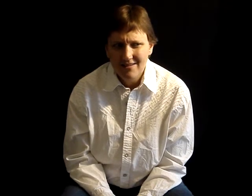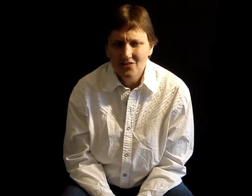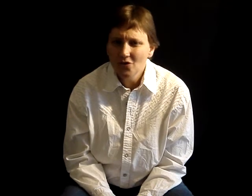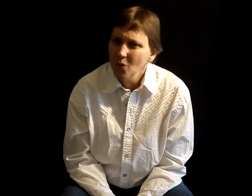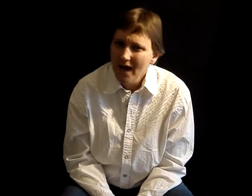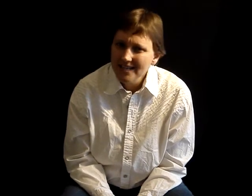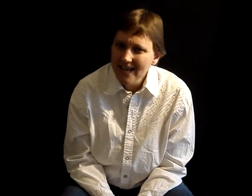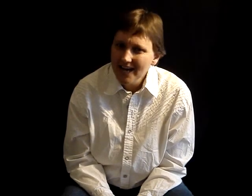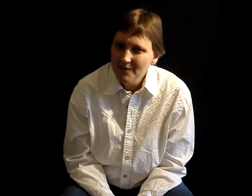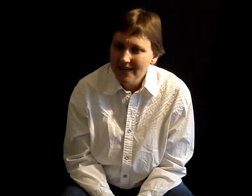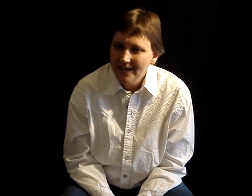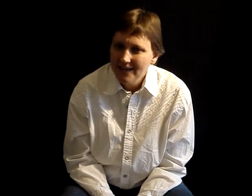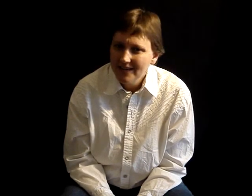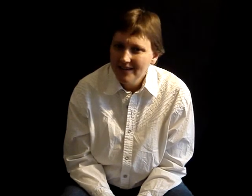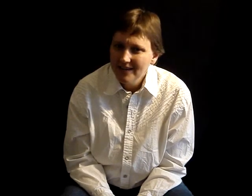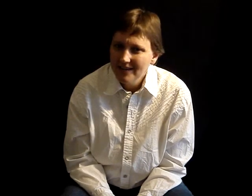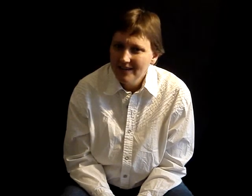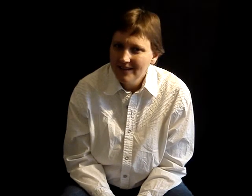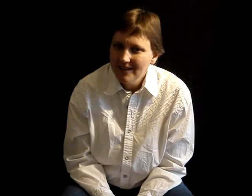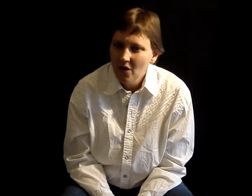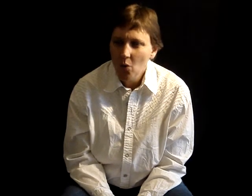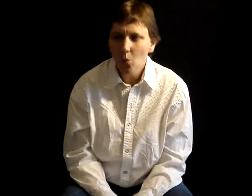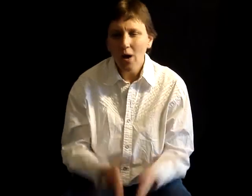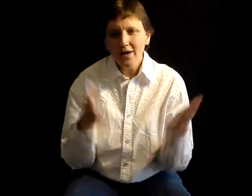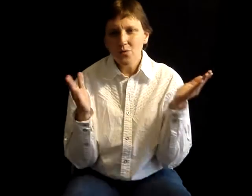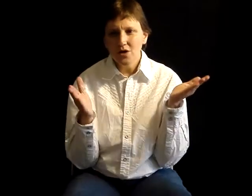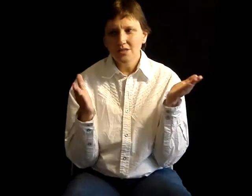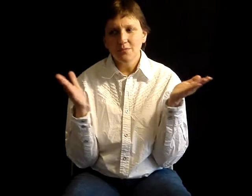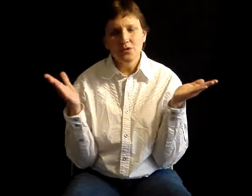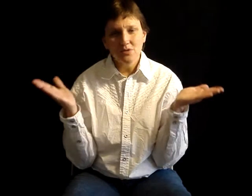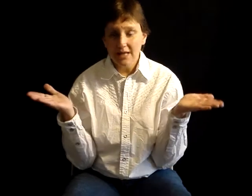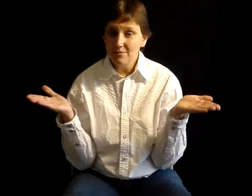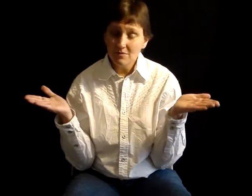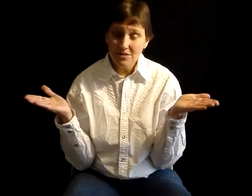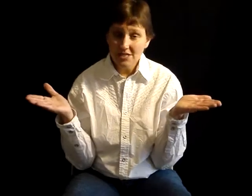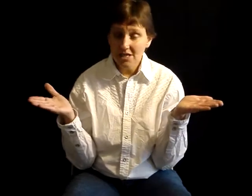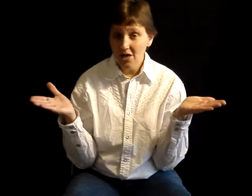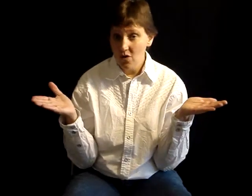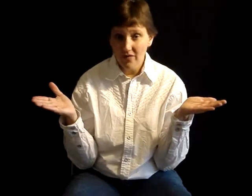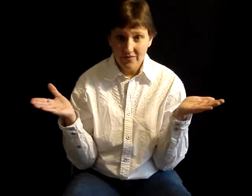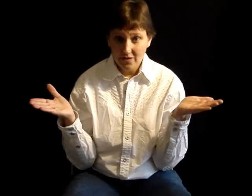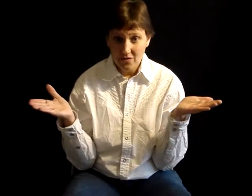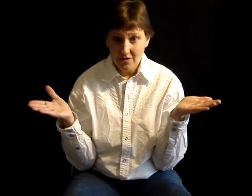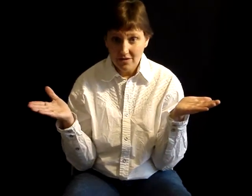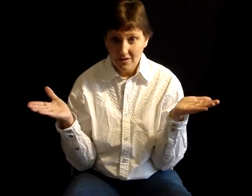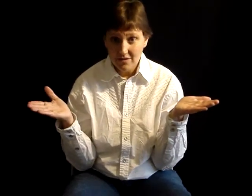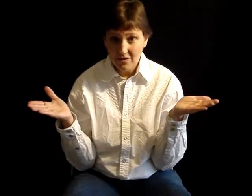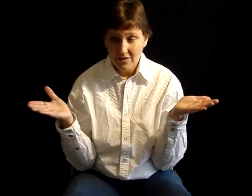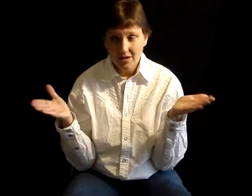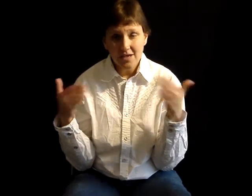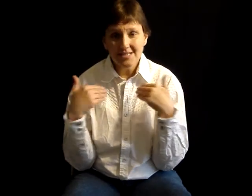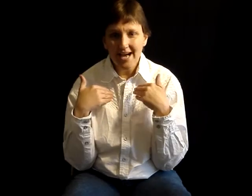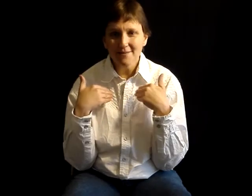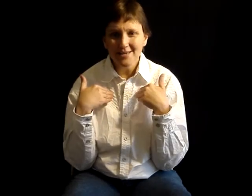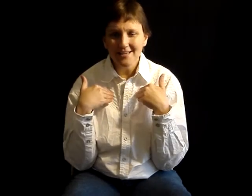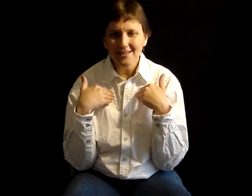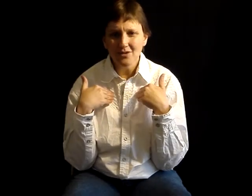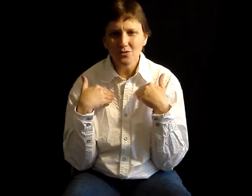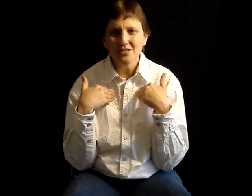So why attack me? Why would someone who claims to be the CEO of I View It attack me who's